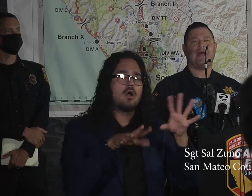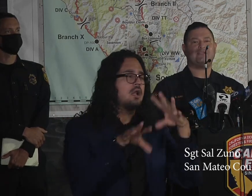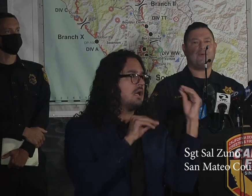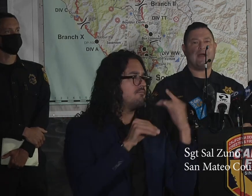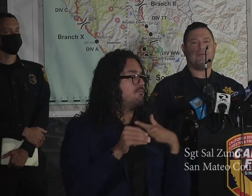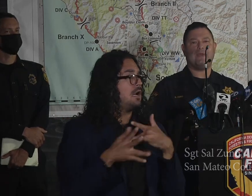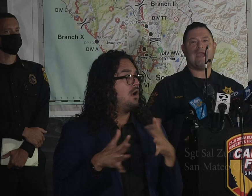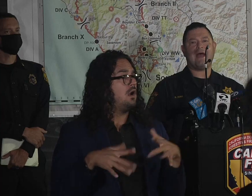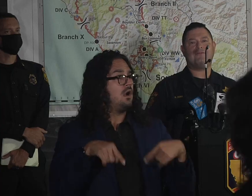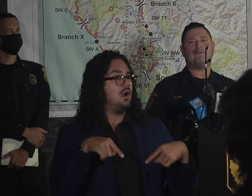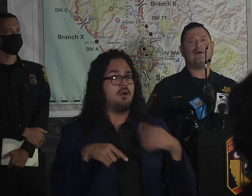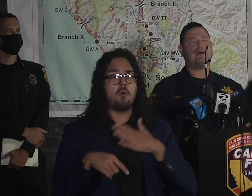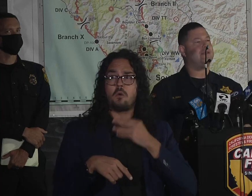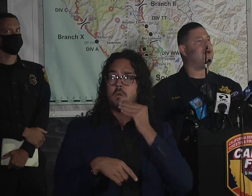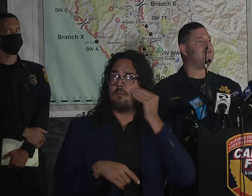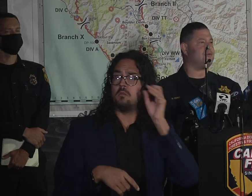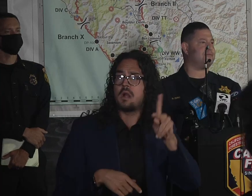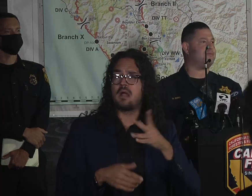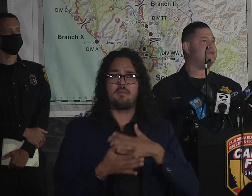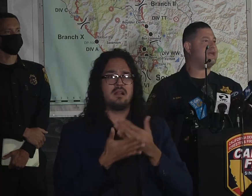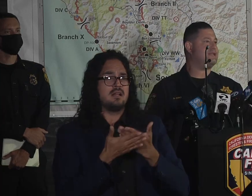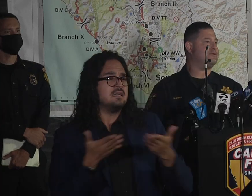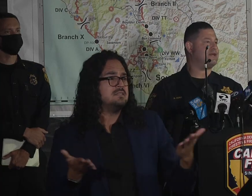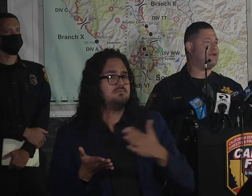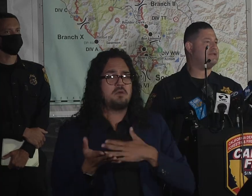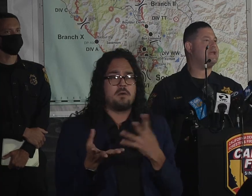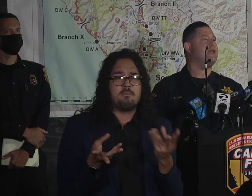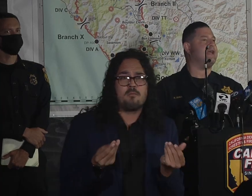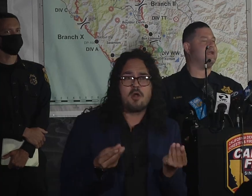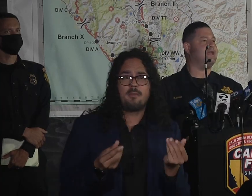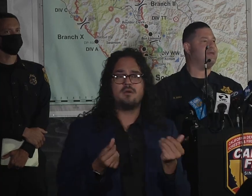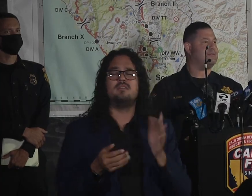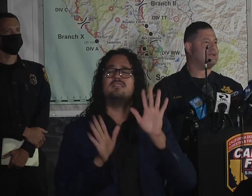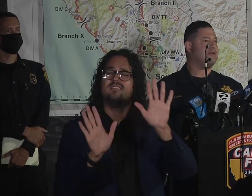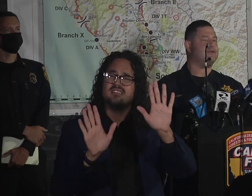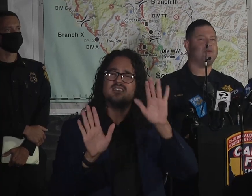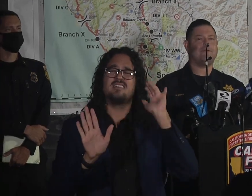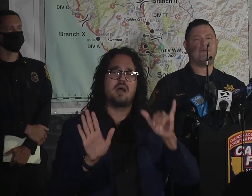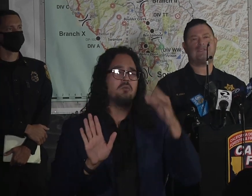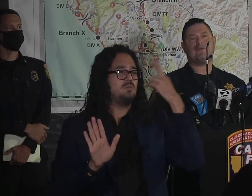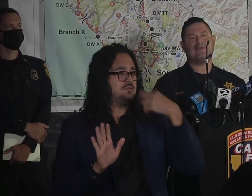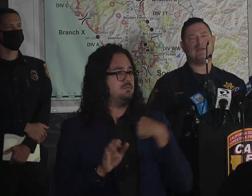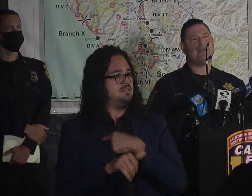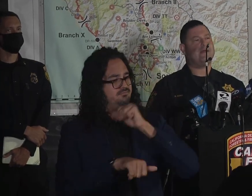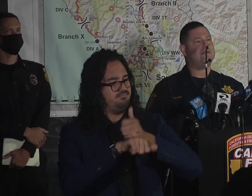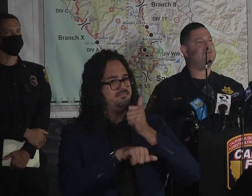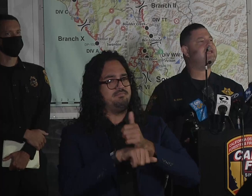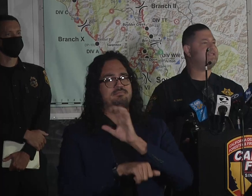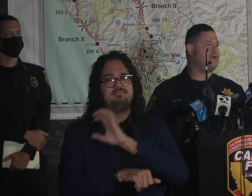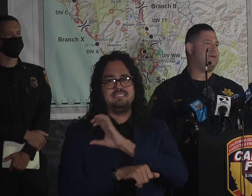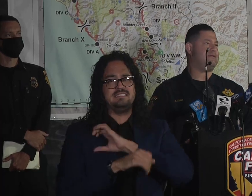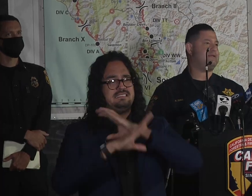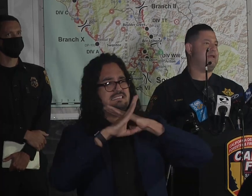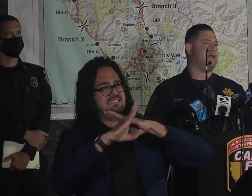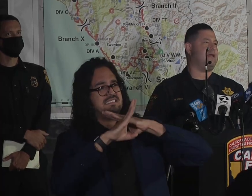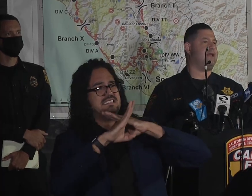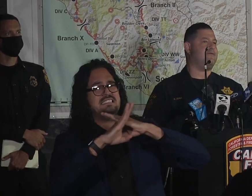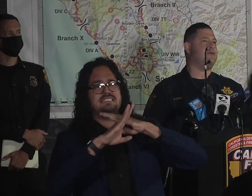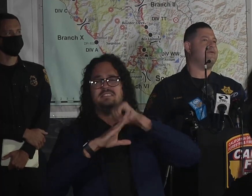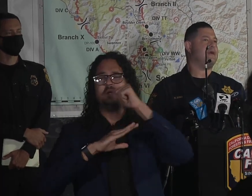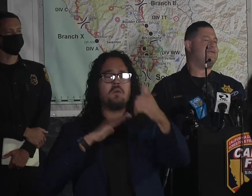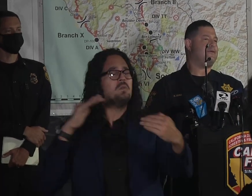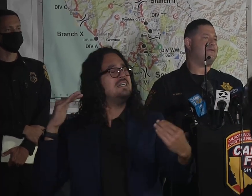and that's why we have law enforcement protecting those areas and keeping them secure 24 247. Please help us.